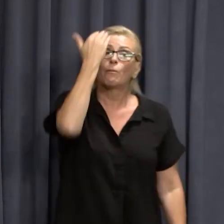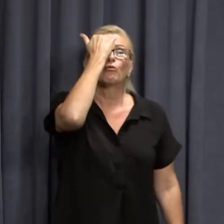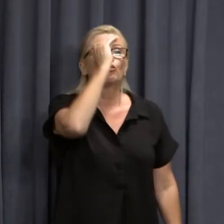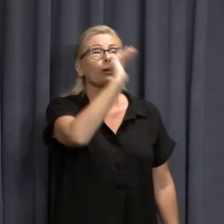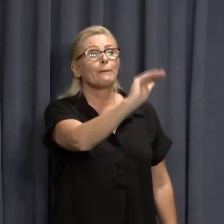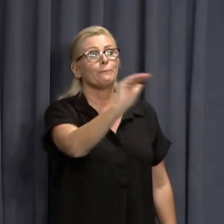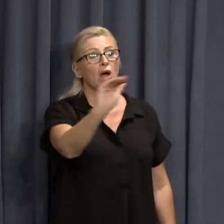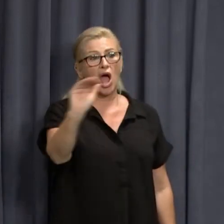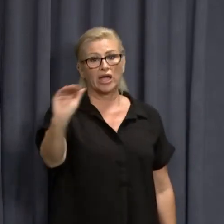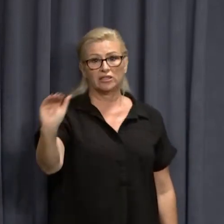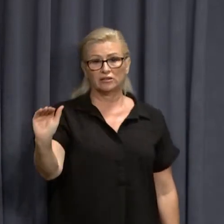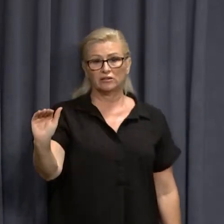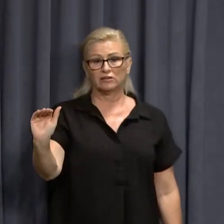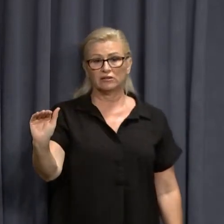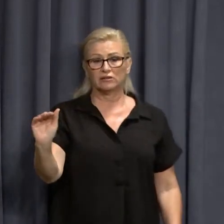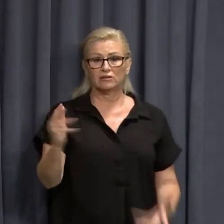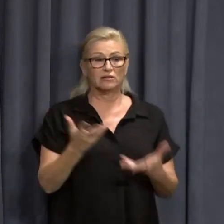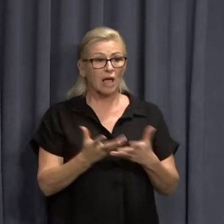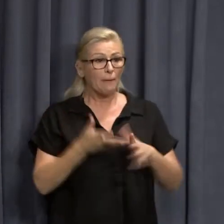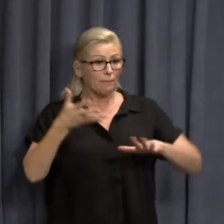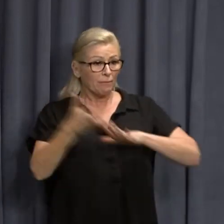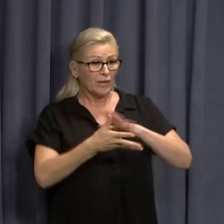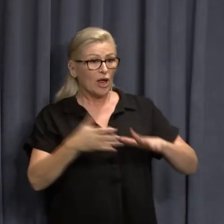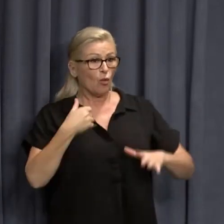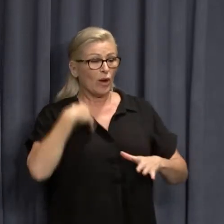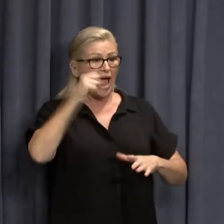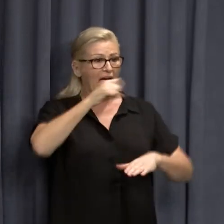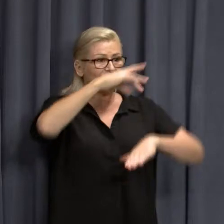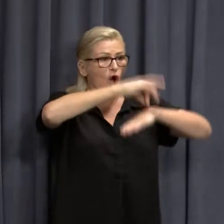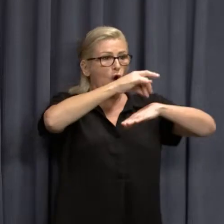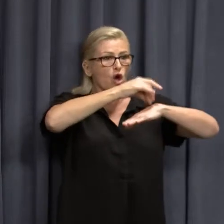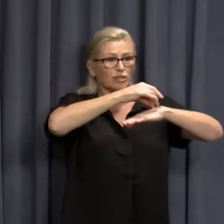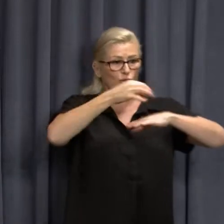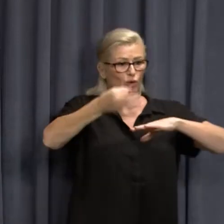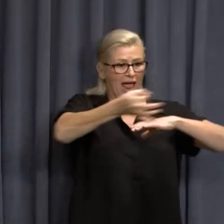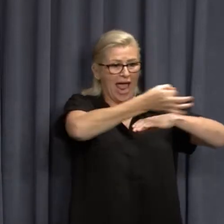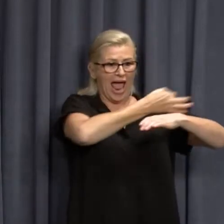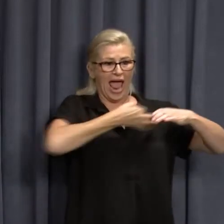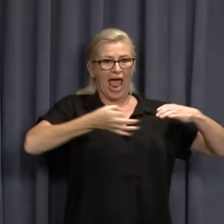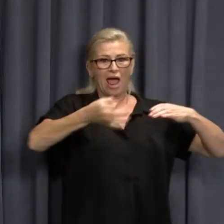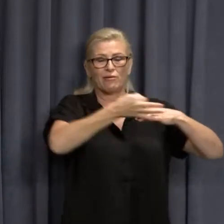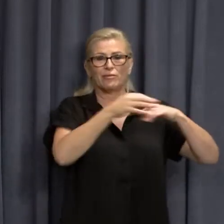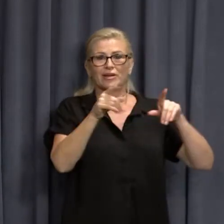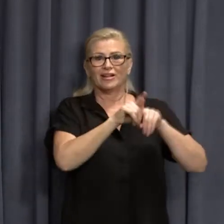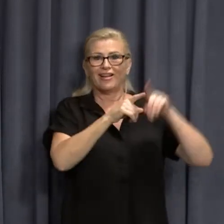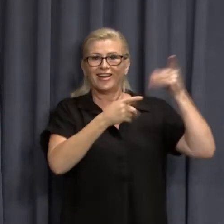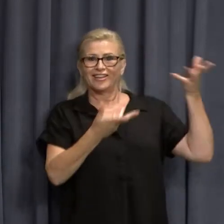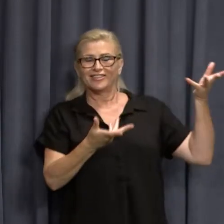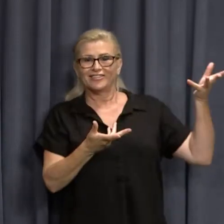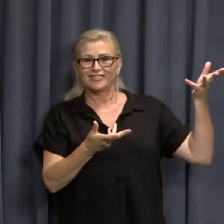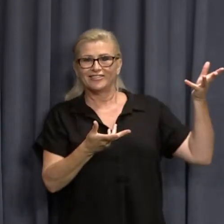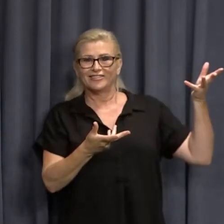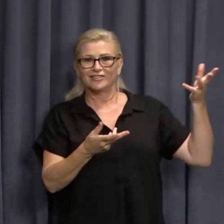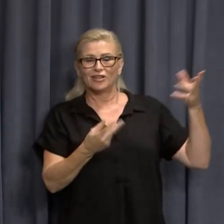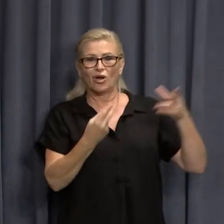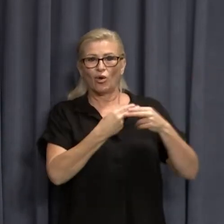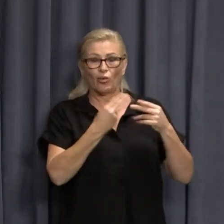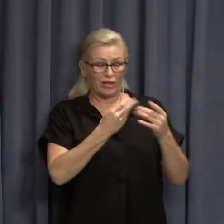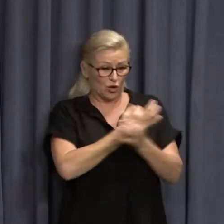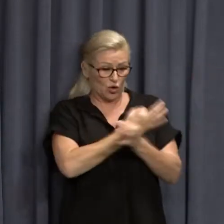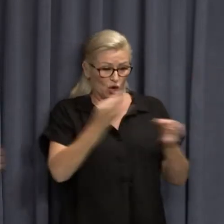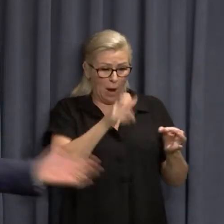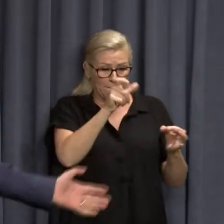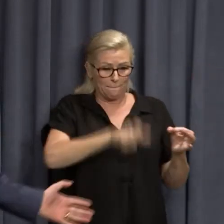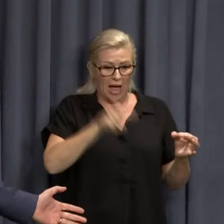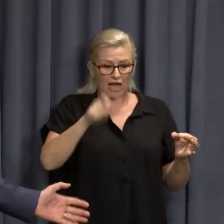it's not like we have hospitals sitting there empty like Jim Hacker did, with no patients